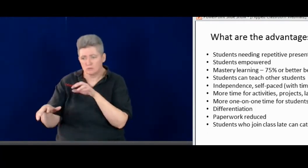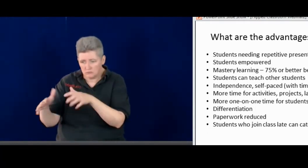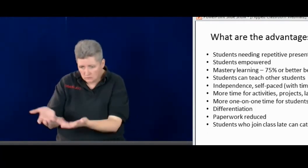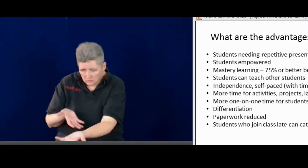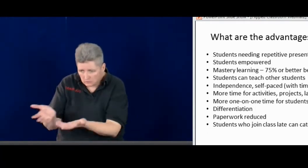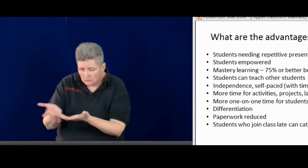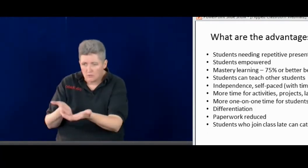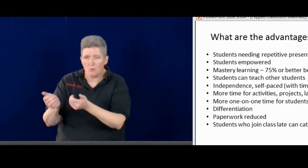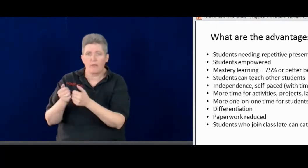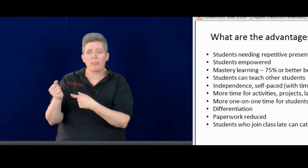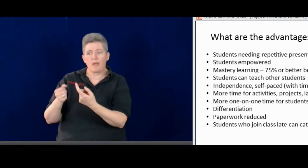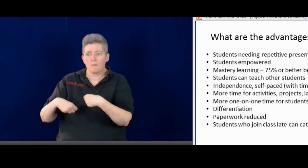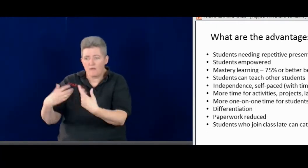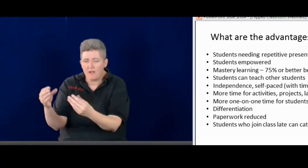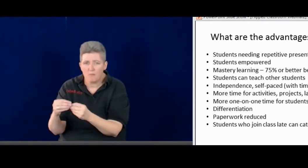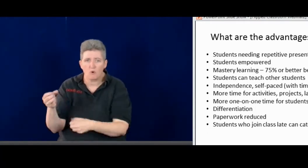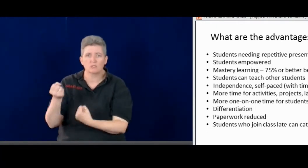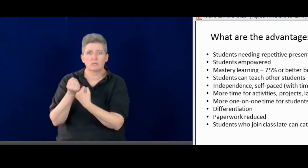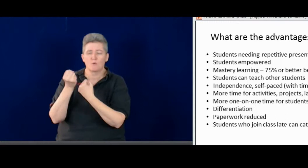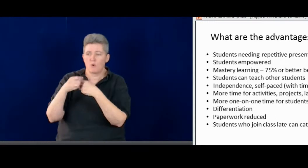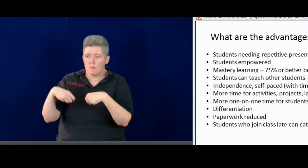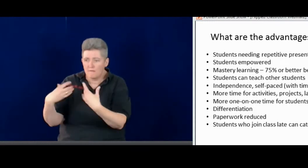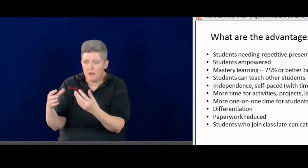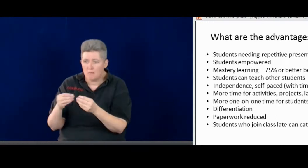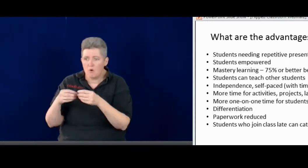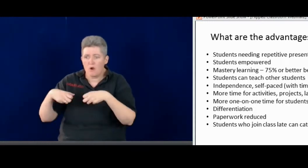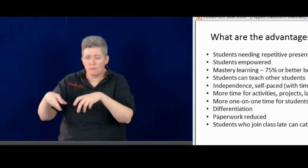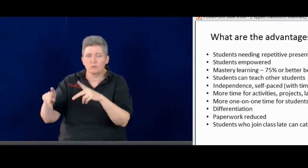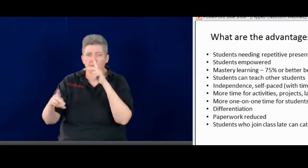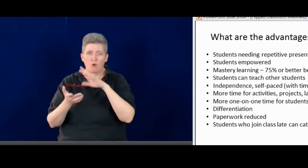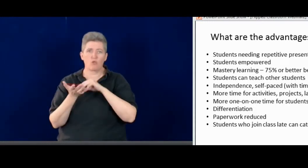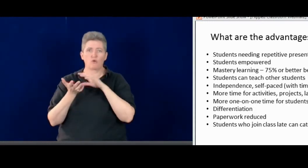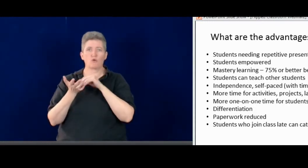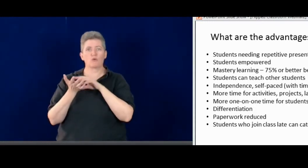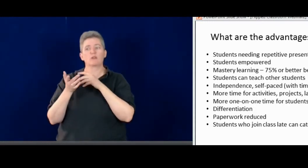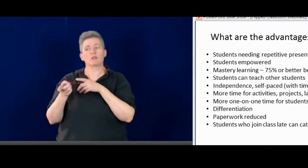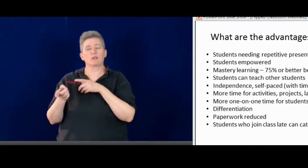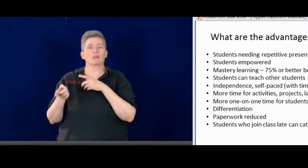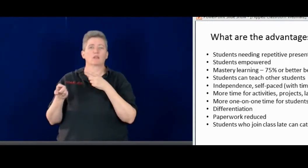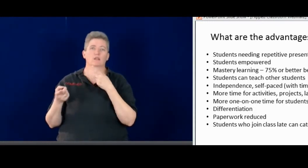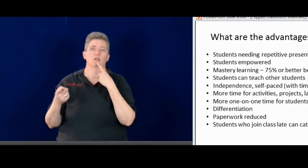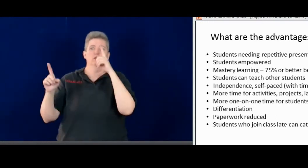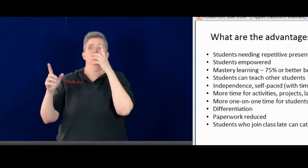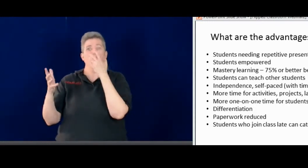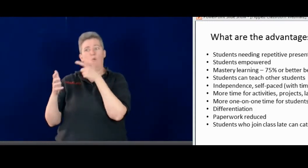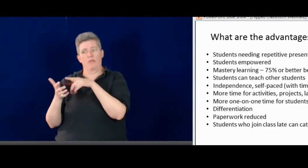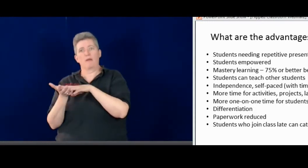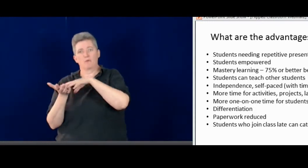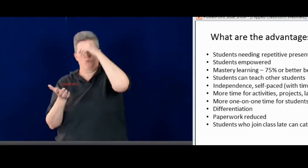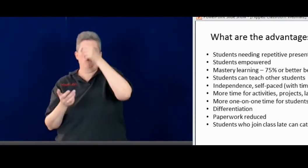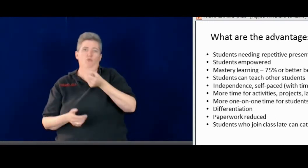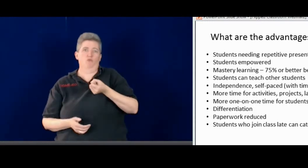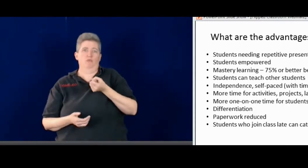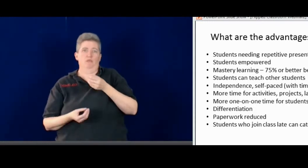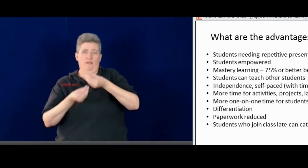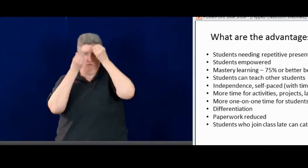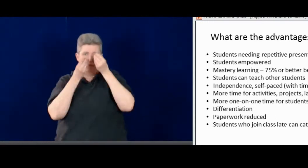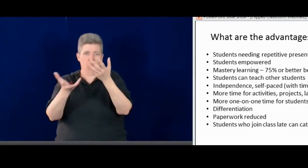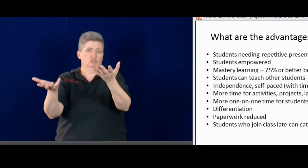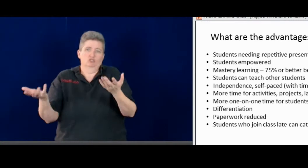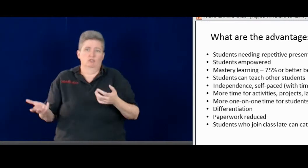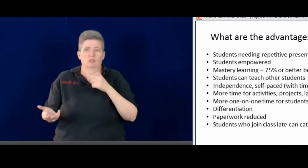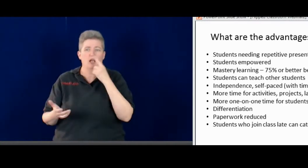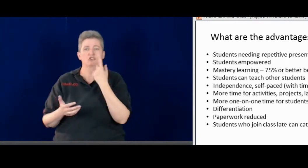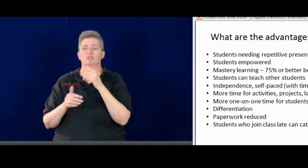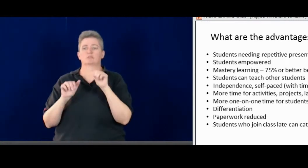enough. I prefer once they've failed it to sit down, provide more support, and give them that opportunity for learning. Because I